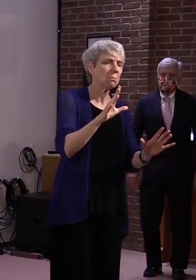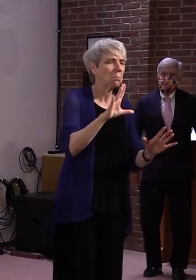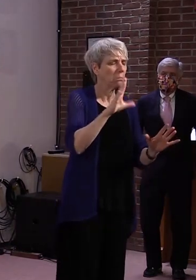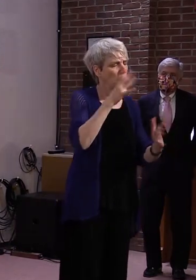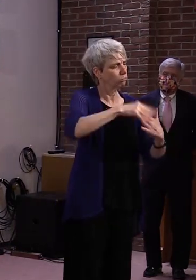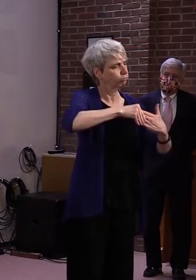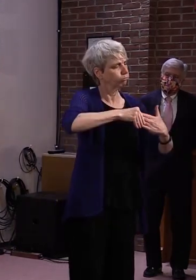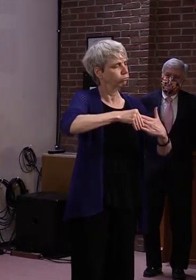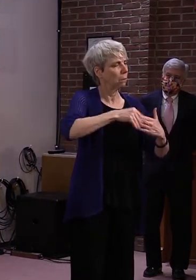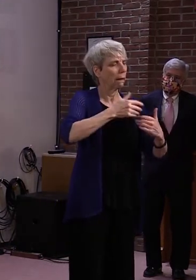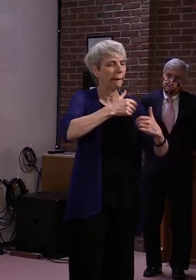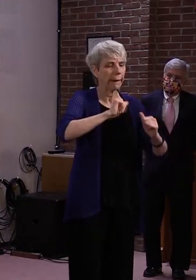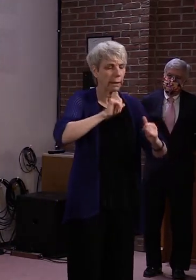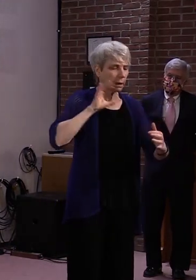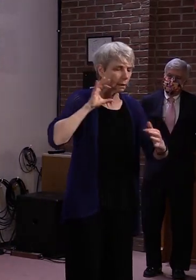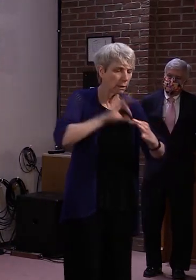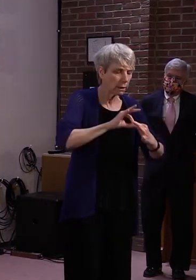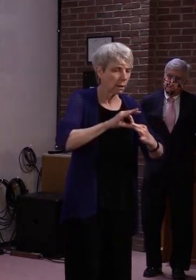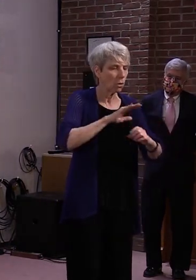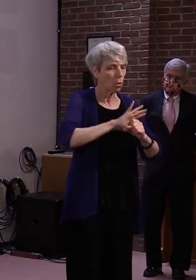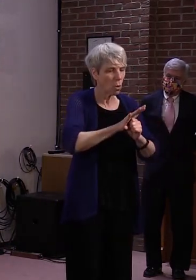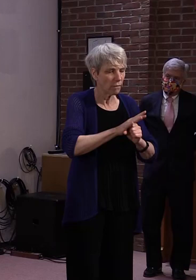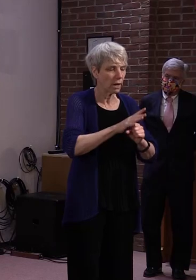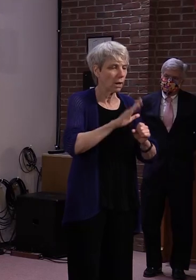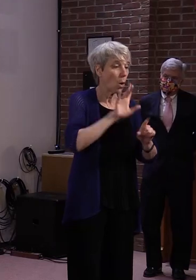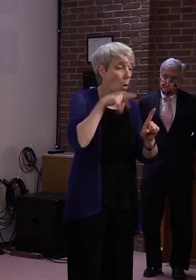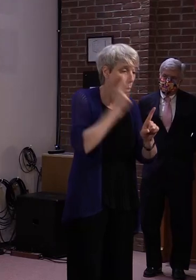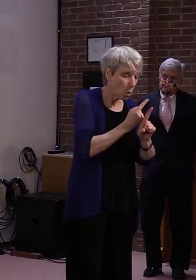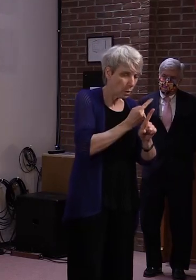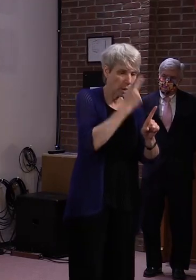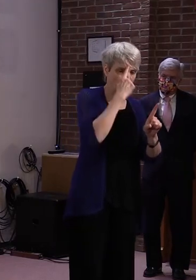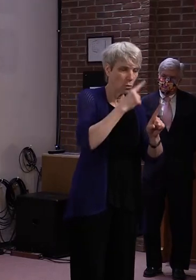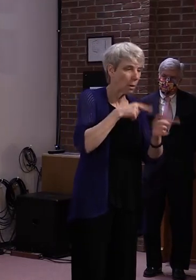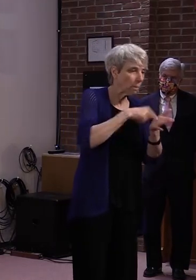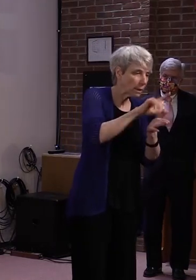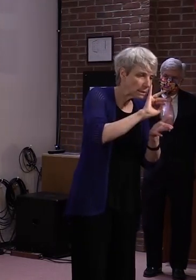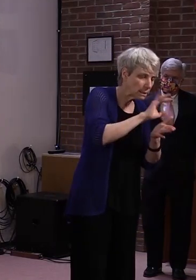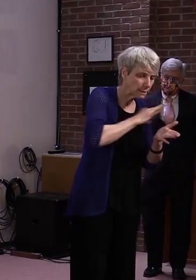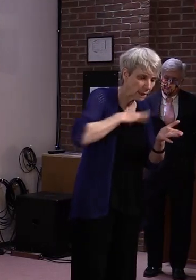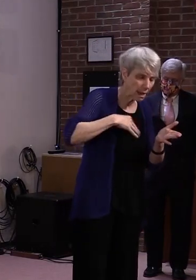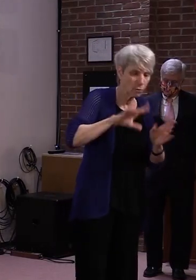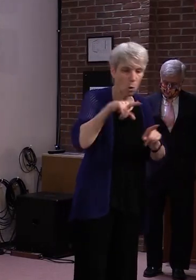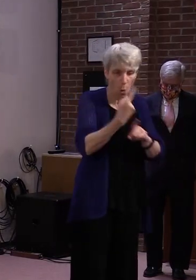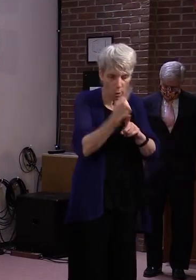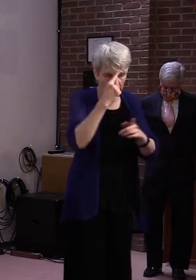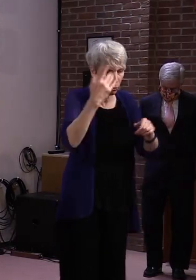this particular fixed cost or a variable cost. It is fairly broad.